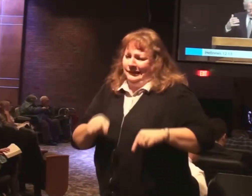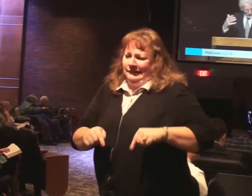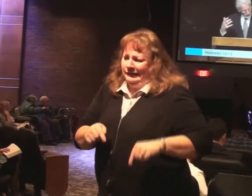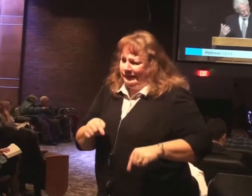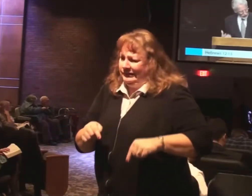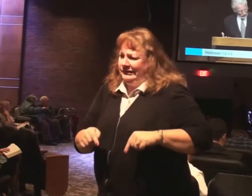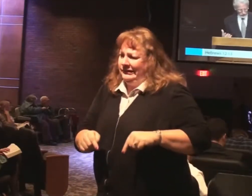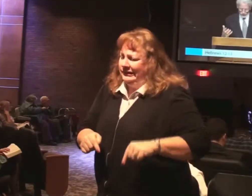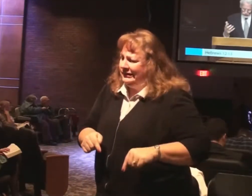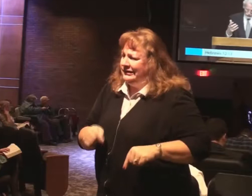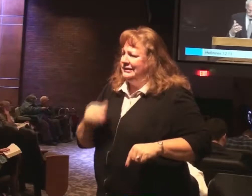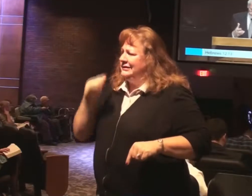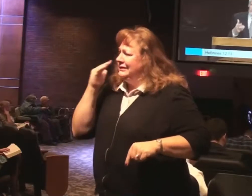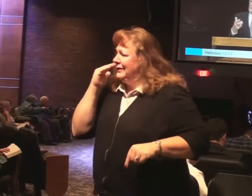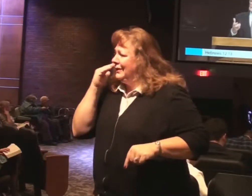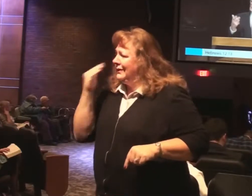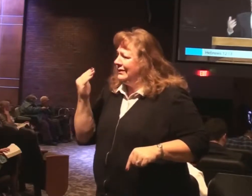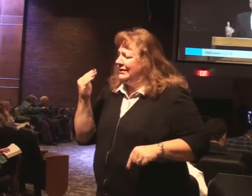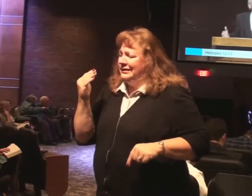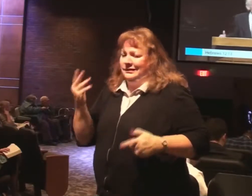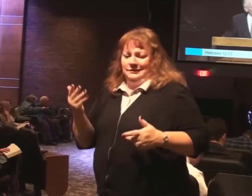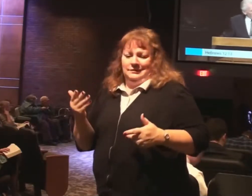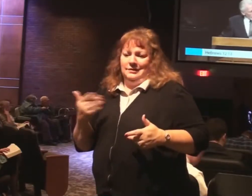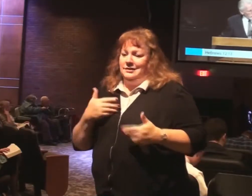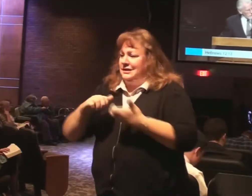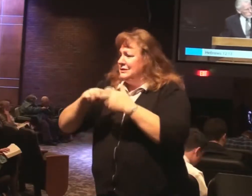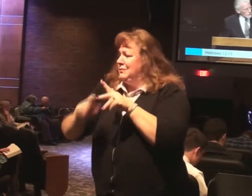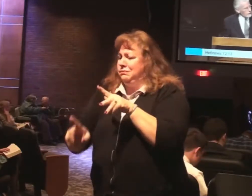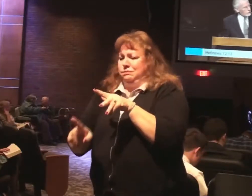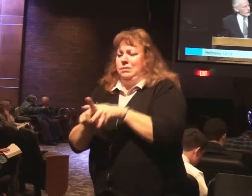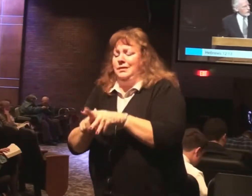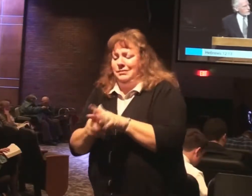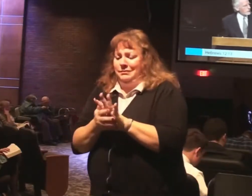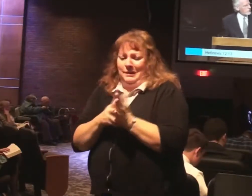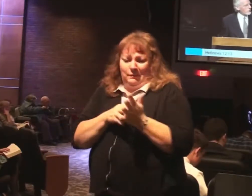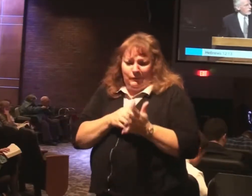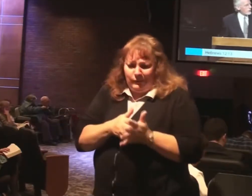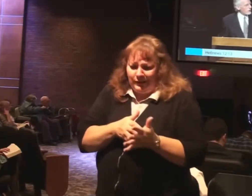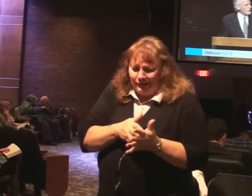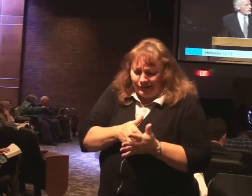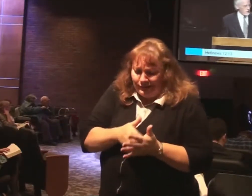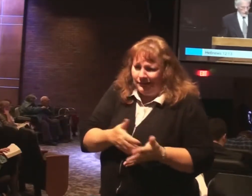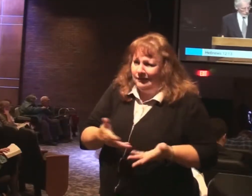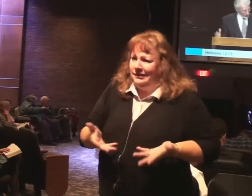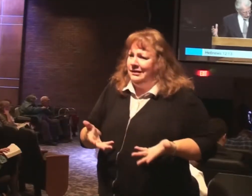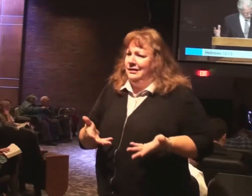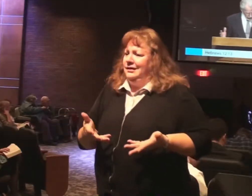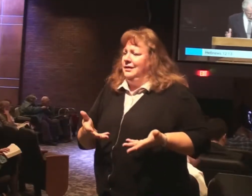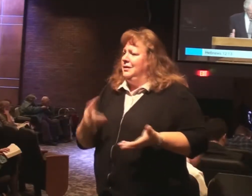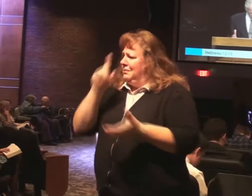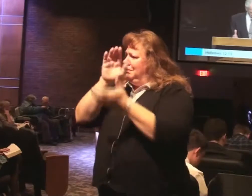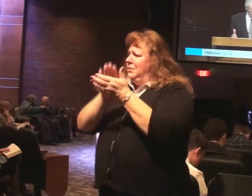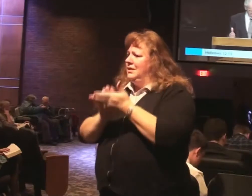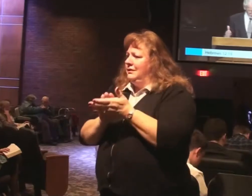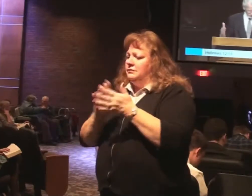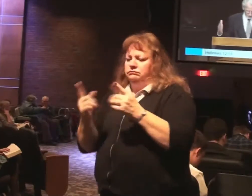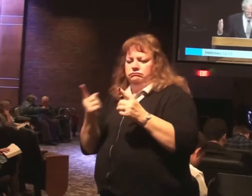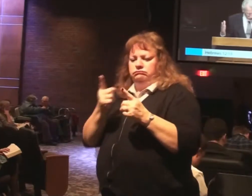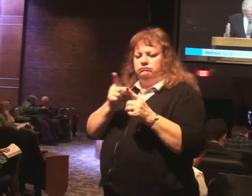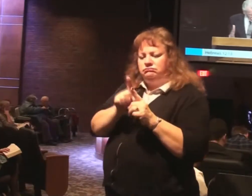you know. That just this particular trial. Has weakened them. They have believers that come along. We're